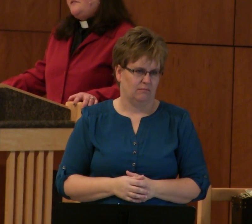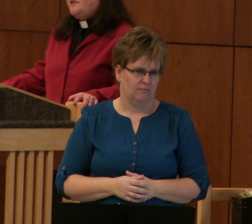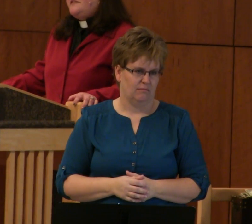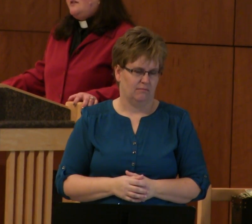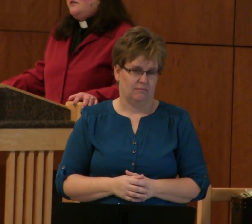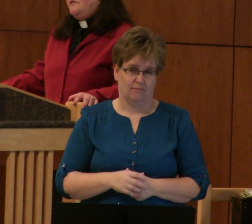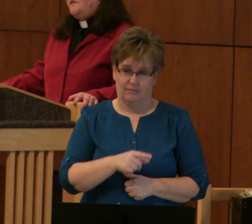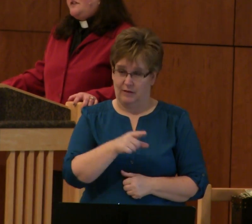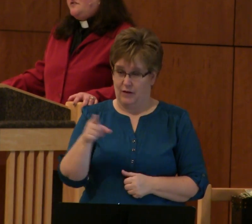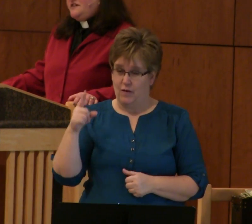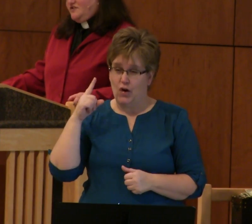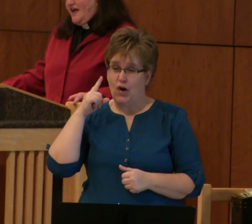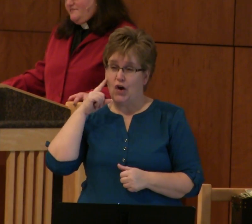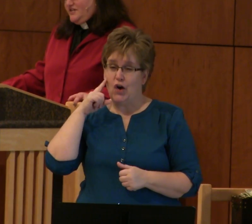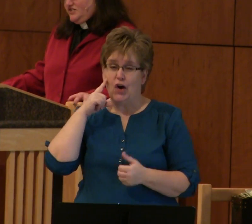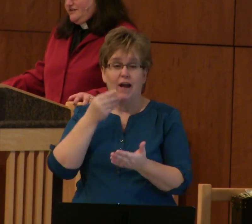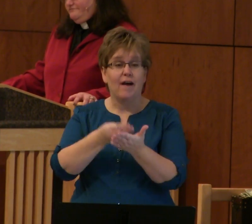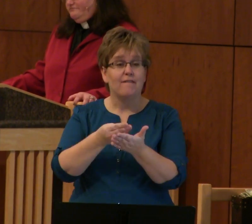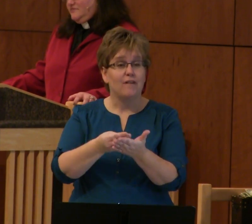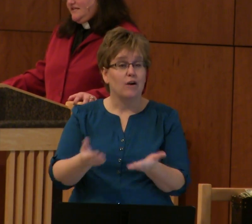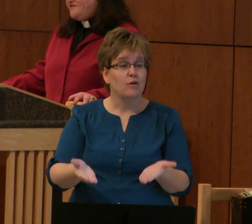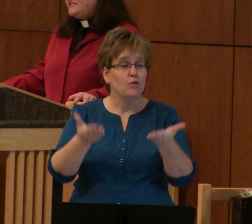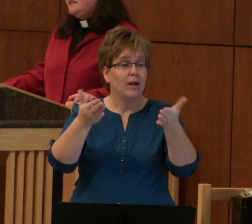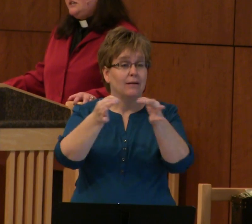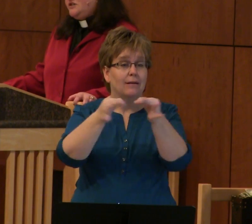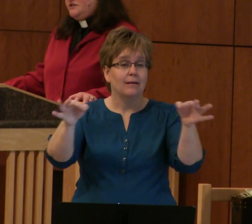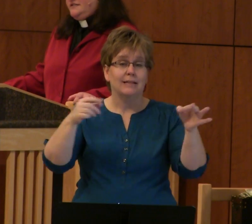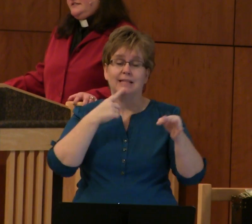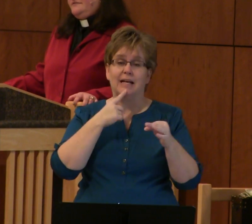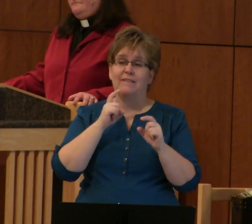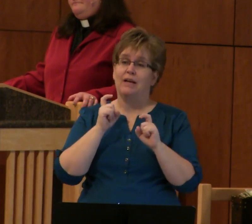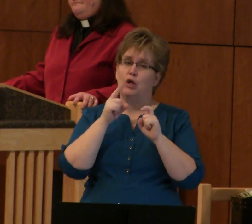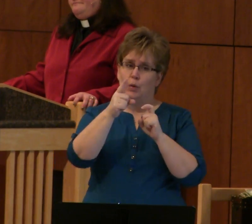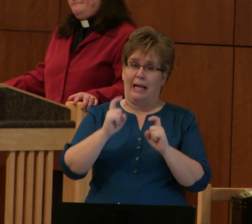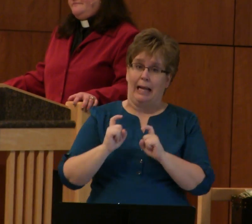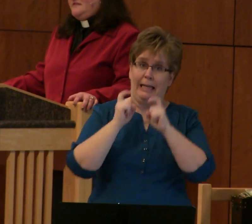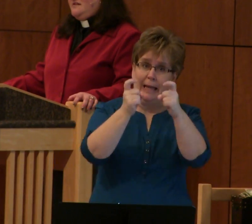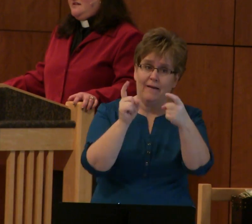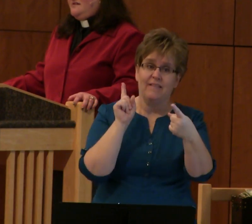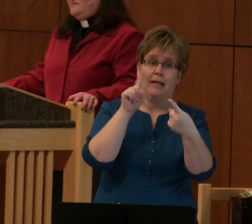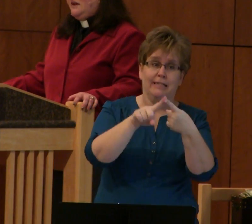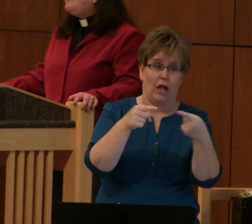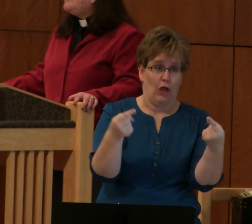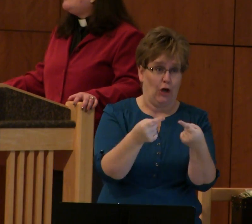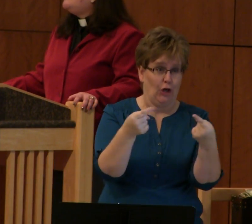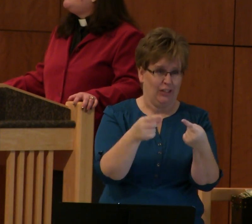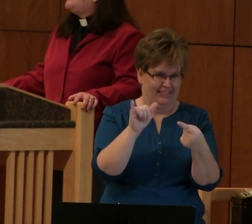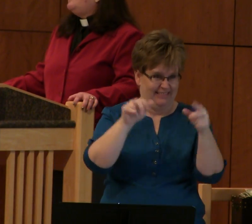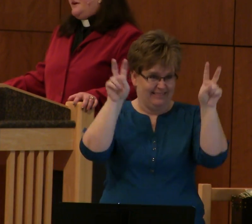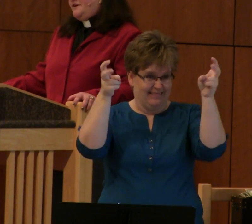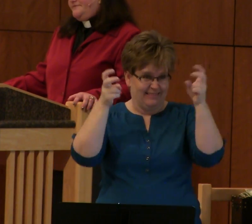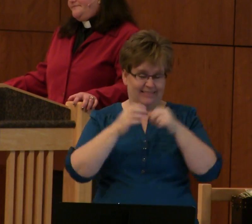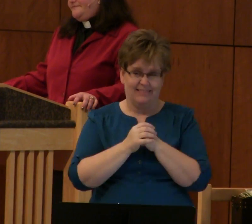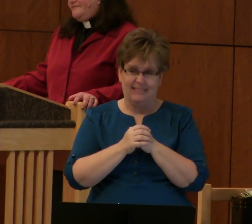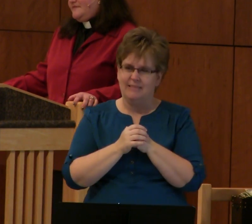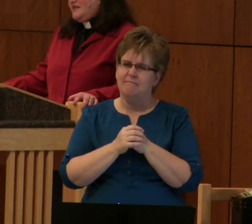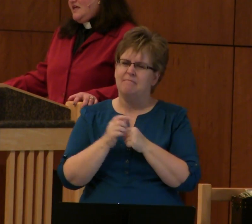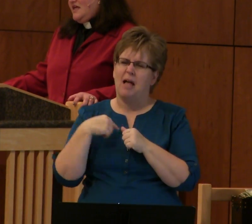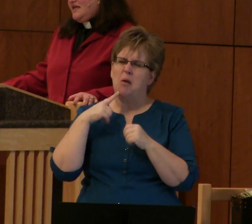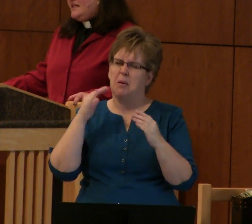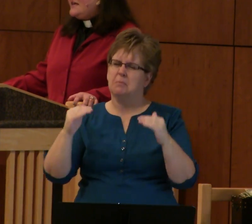You may have heard that old fundraiser admonition, give until it hurts. But I'm going to go you one better.